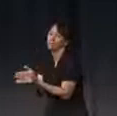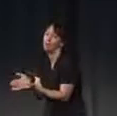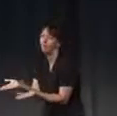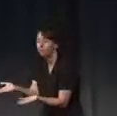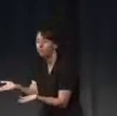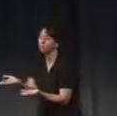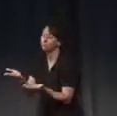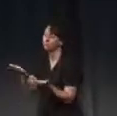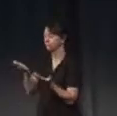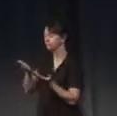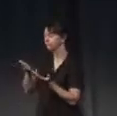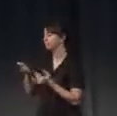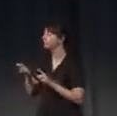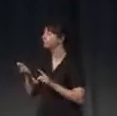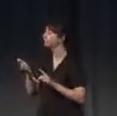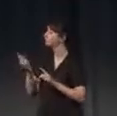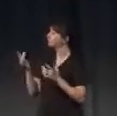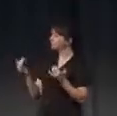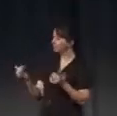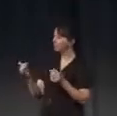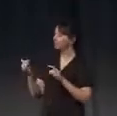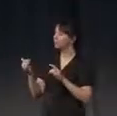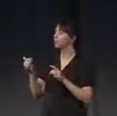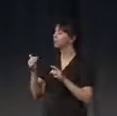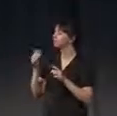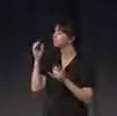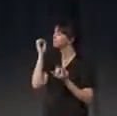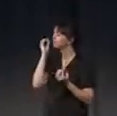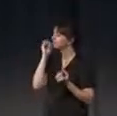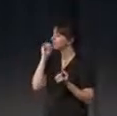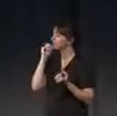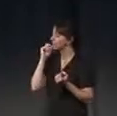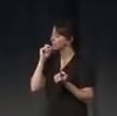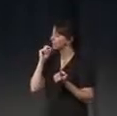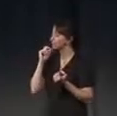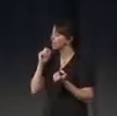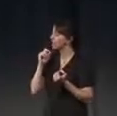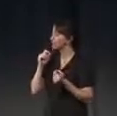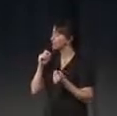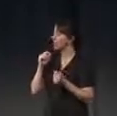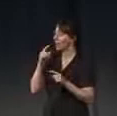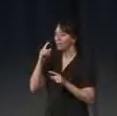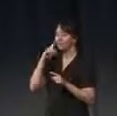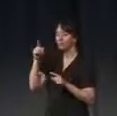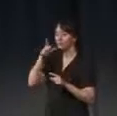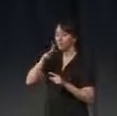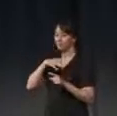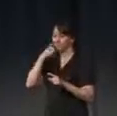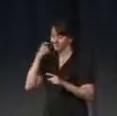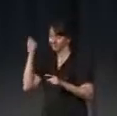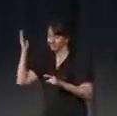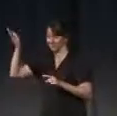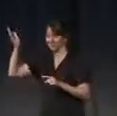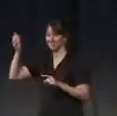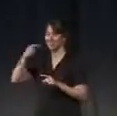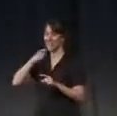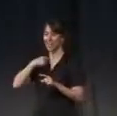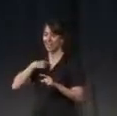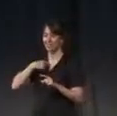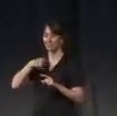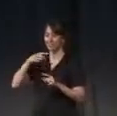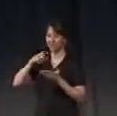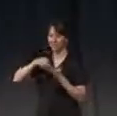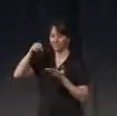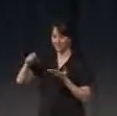how to say, could I have been much more easy, but I think so Bruno made a great job, besides saying that I'm very expensive, yesterday,